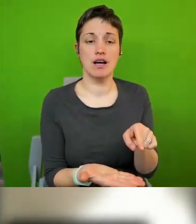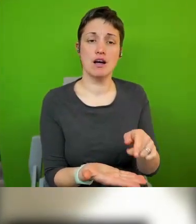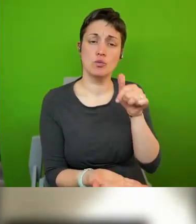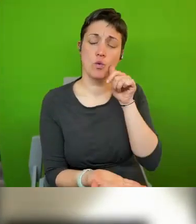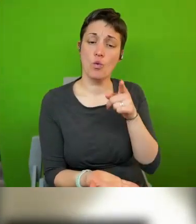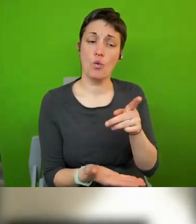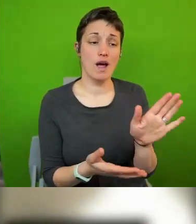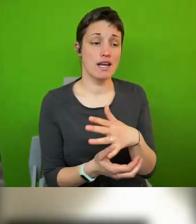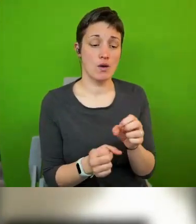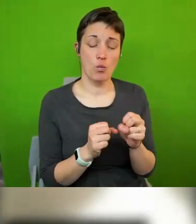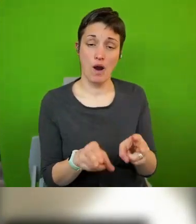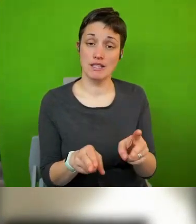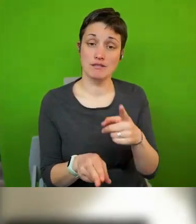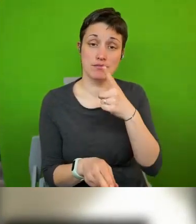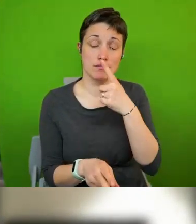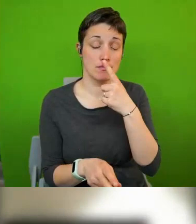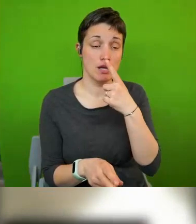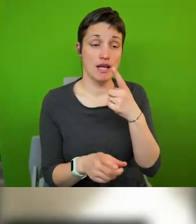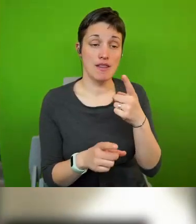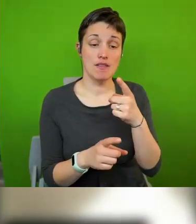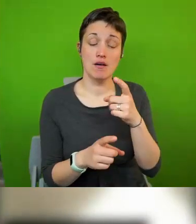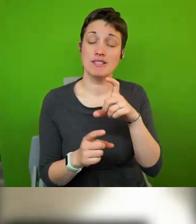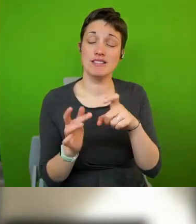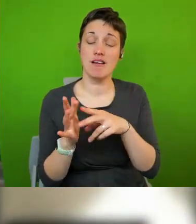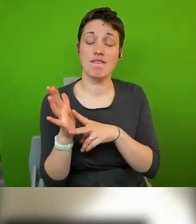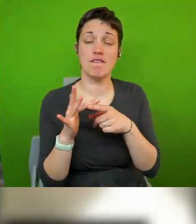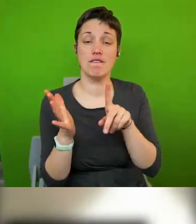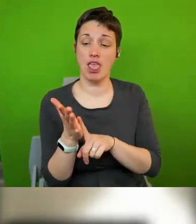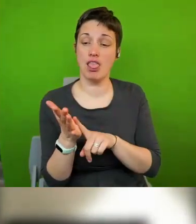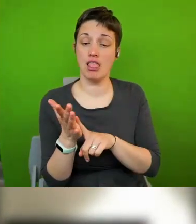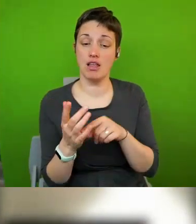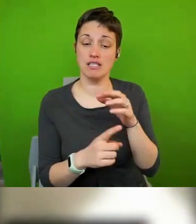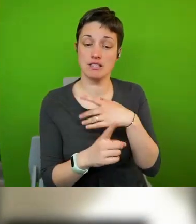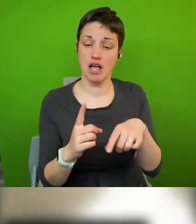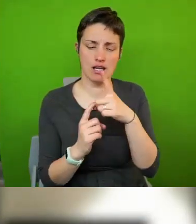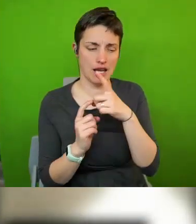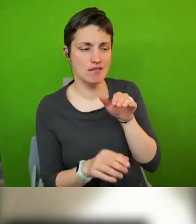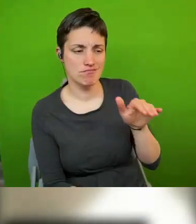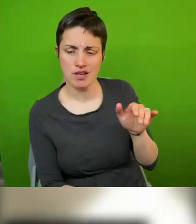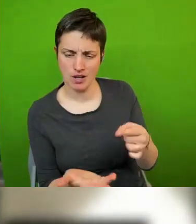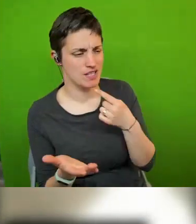about about how civil society might hold the political parties to account